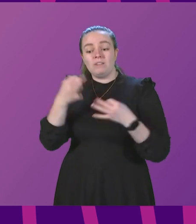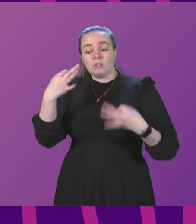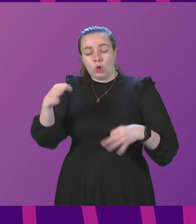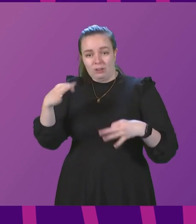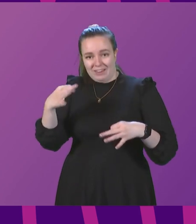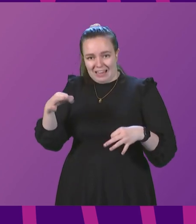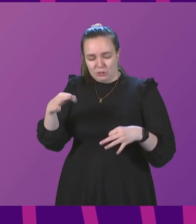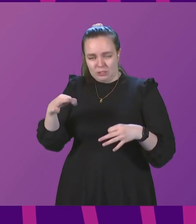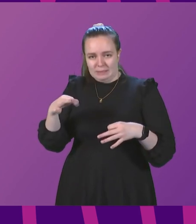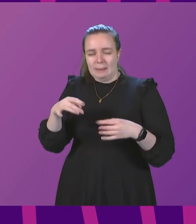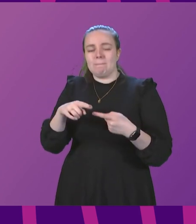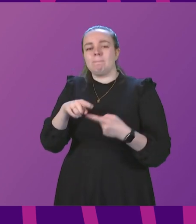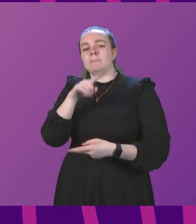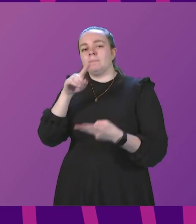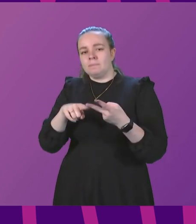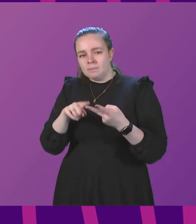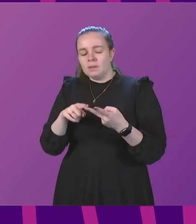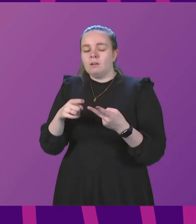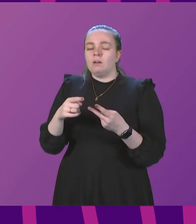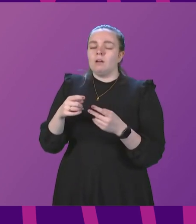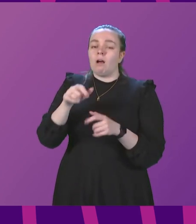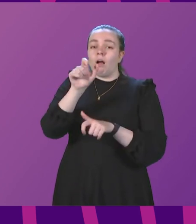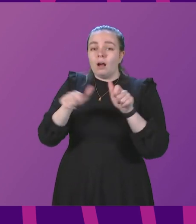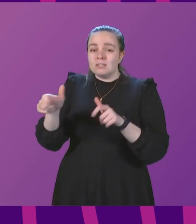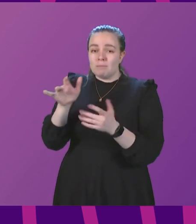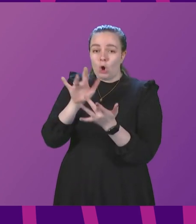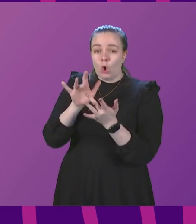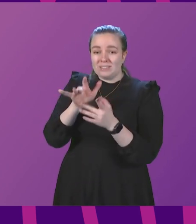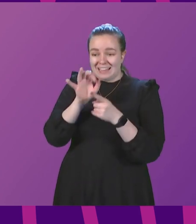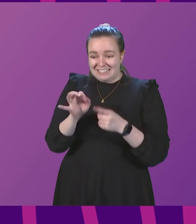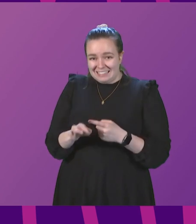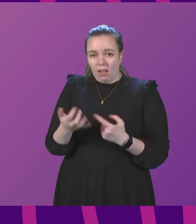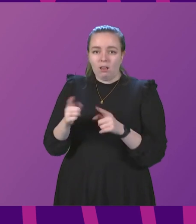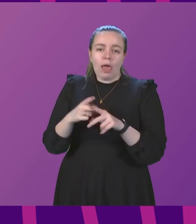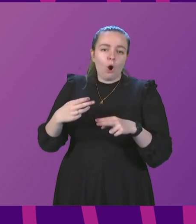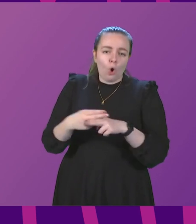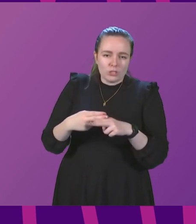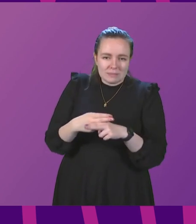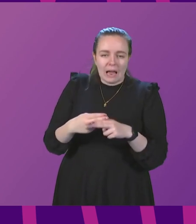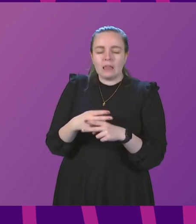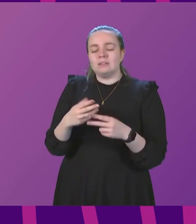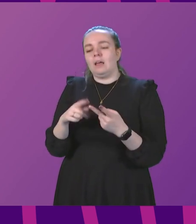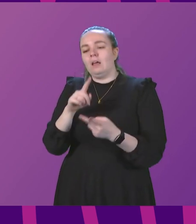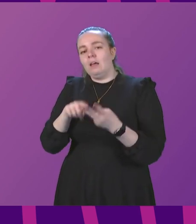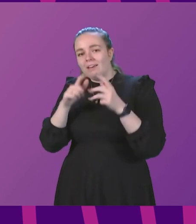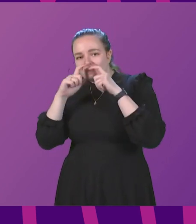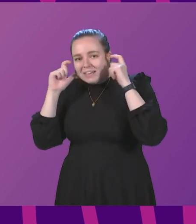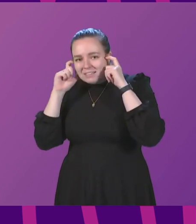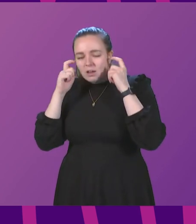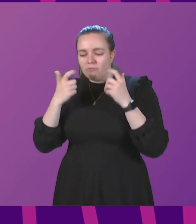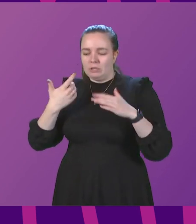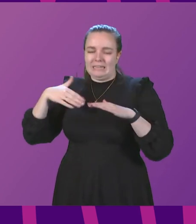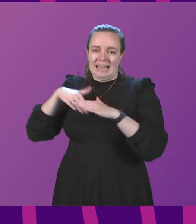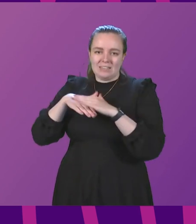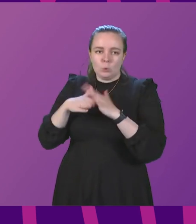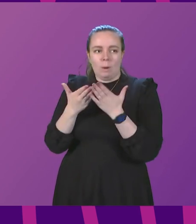the following requirements, to collect customer contact details in settings such as hospitality, to wear face coverings in many indoor